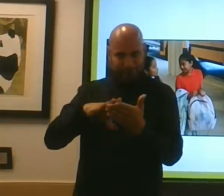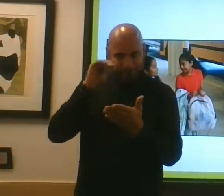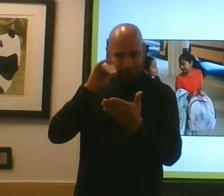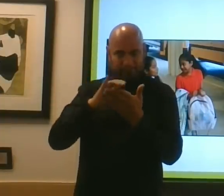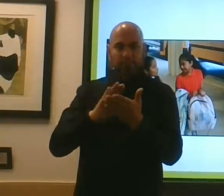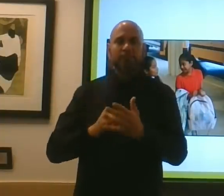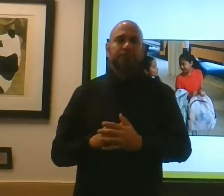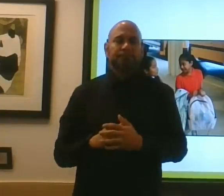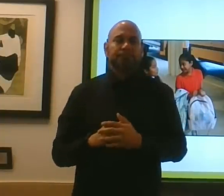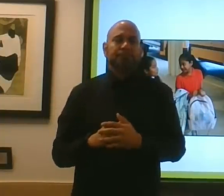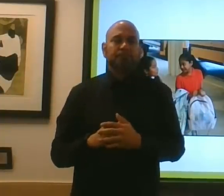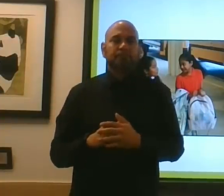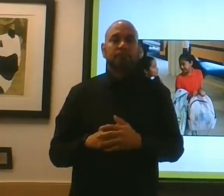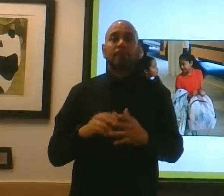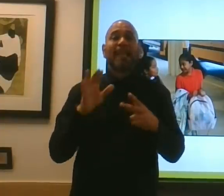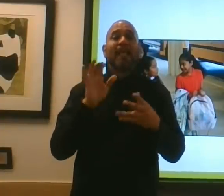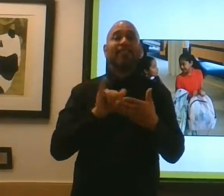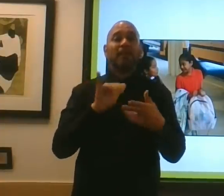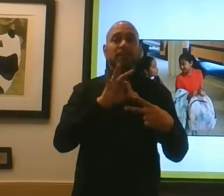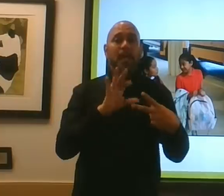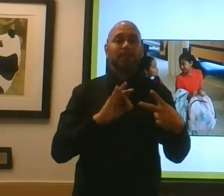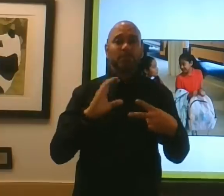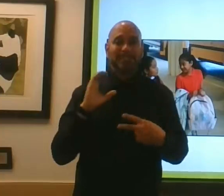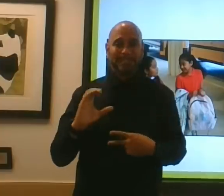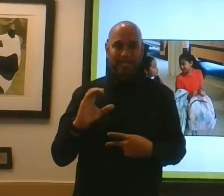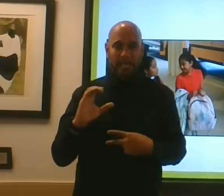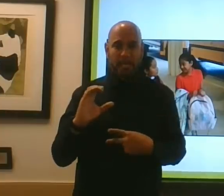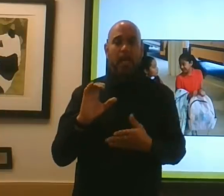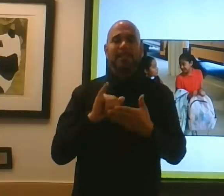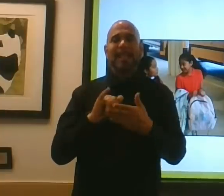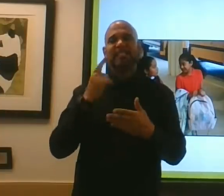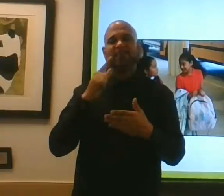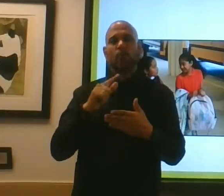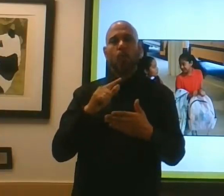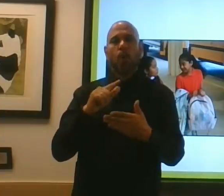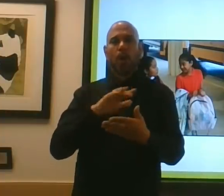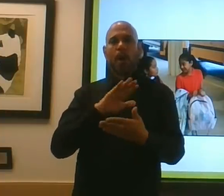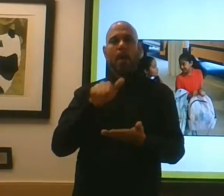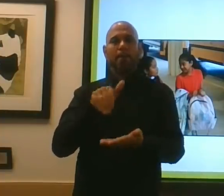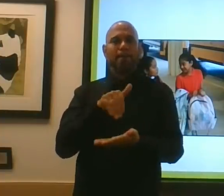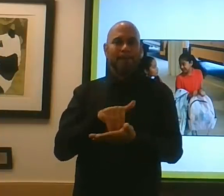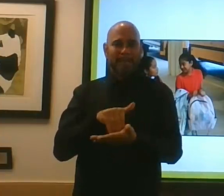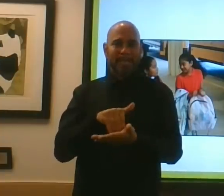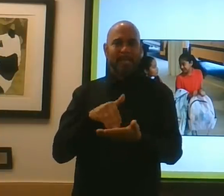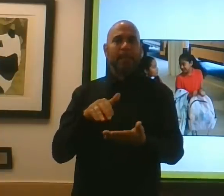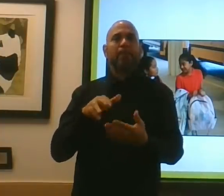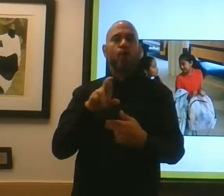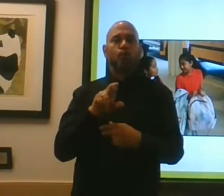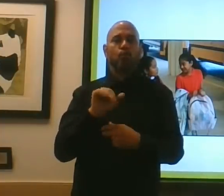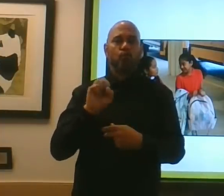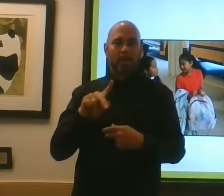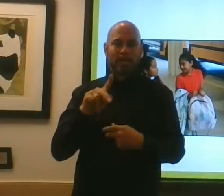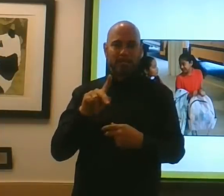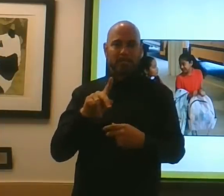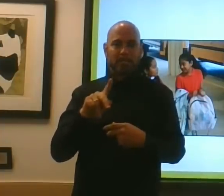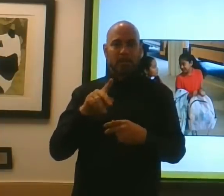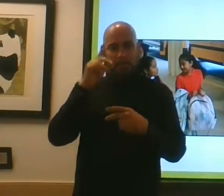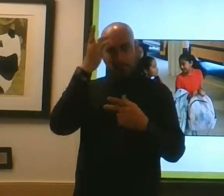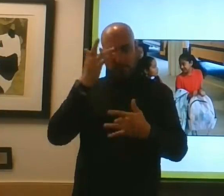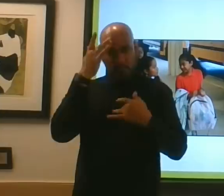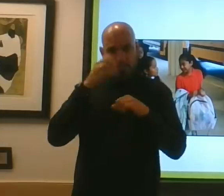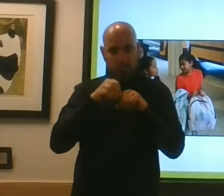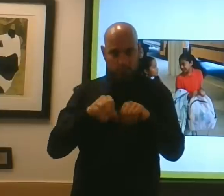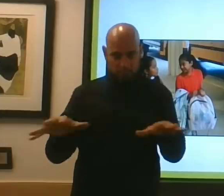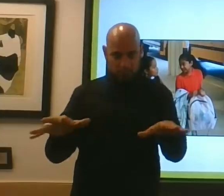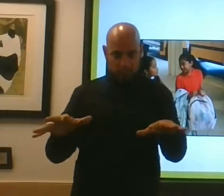model. It's for moderate, medium risk of virus transmission. It means that all students will get so